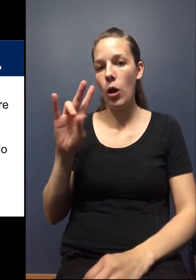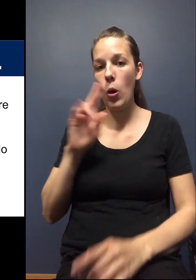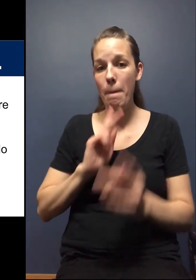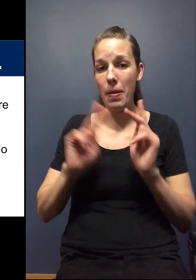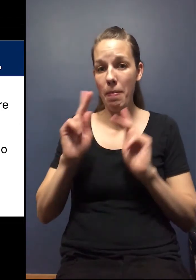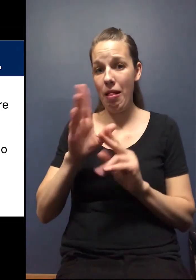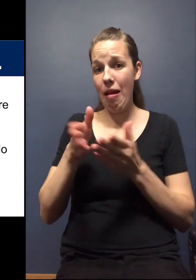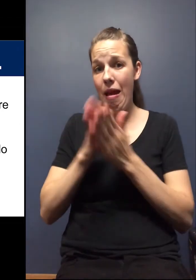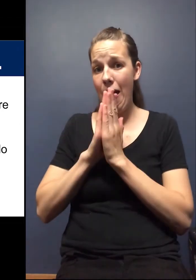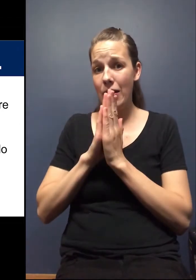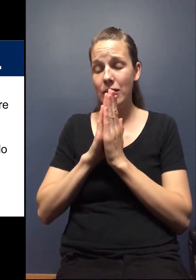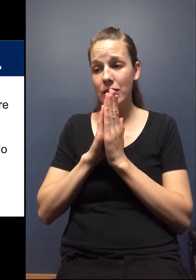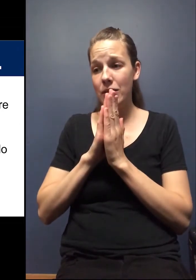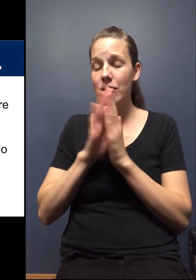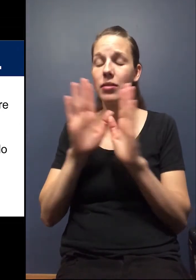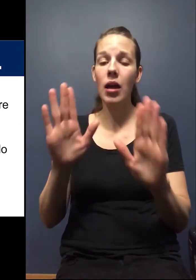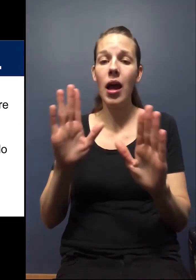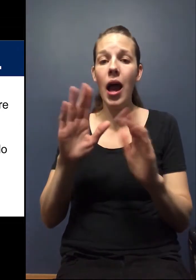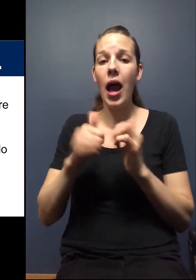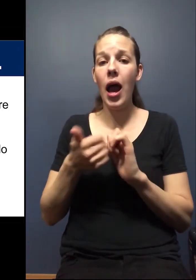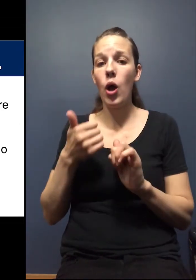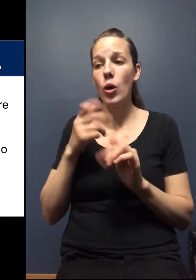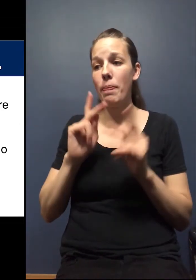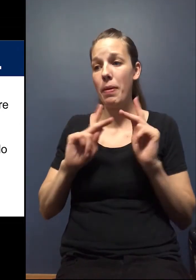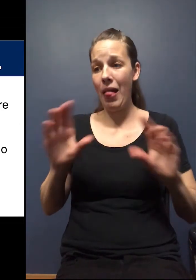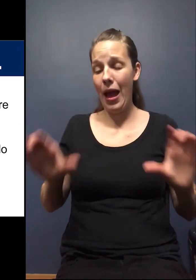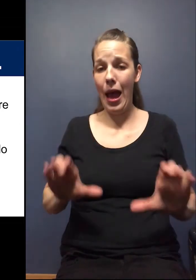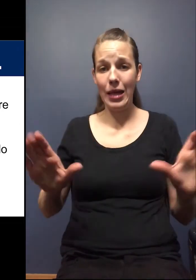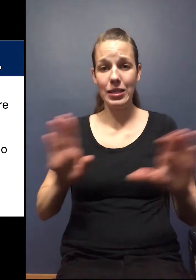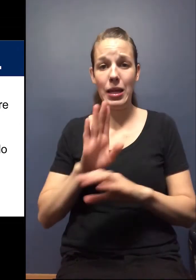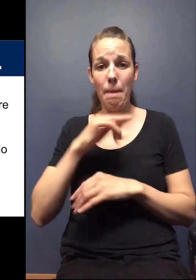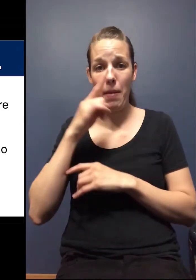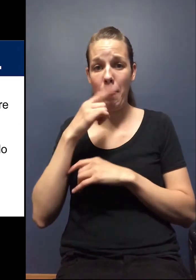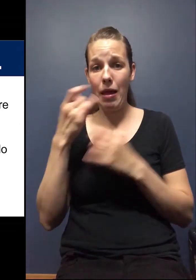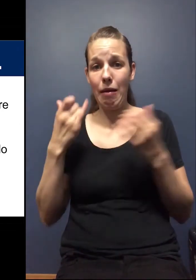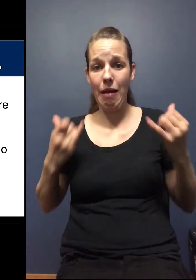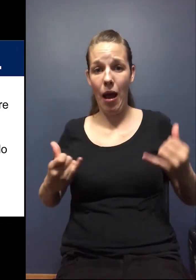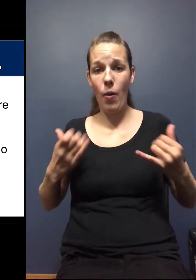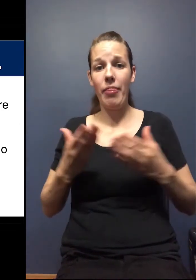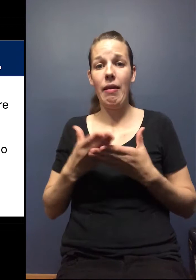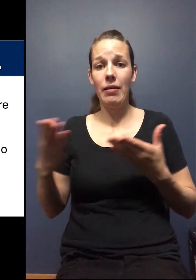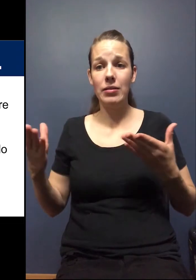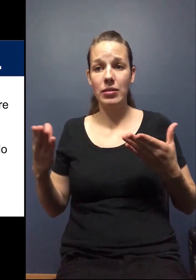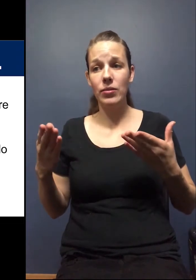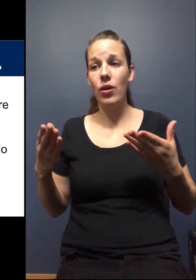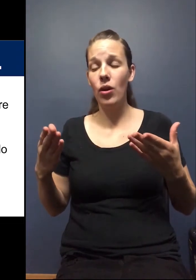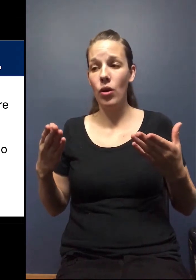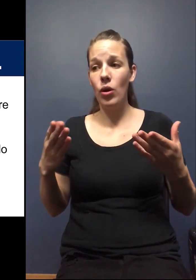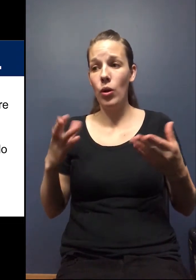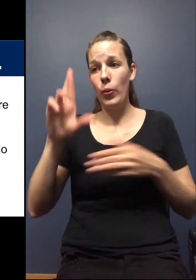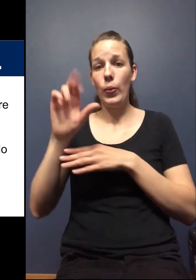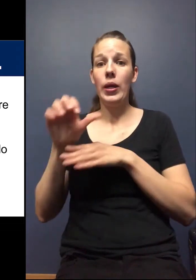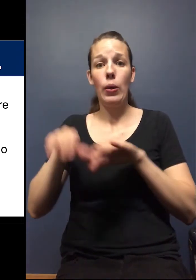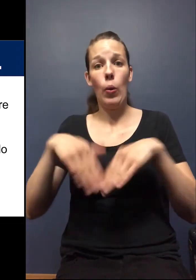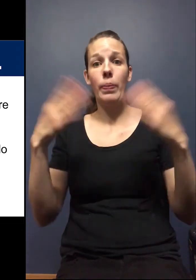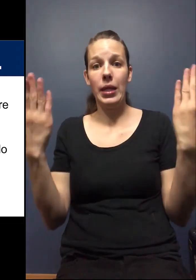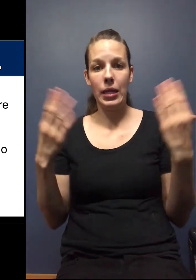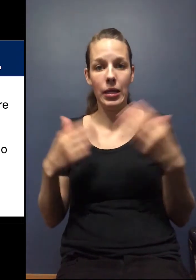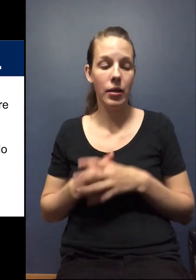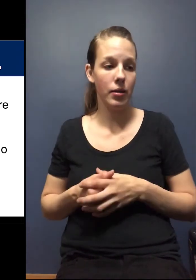people ask in public, excuse me, how should people act in public now that things are moving towards reopening?